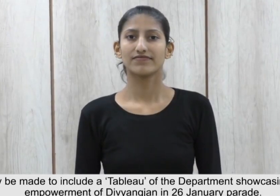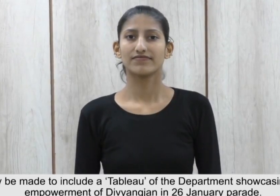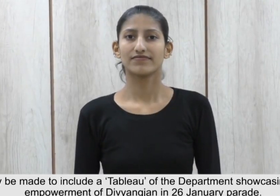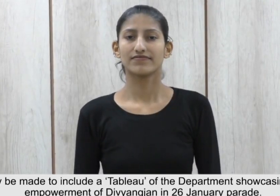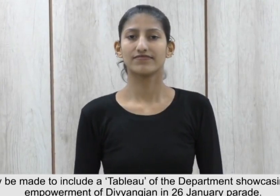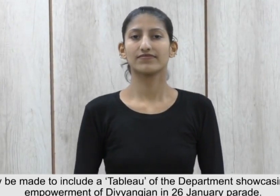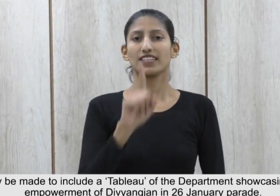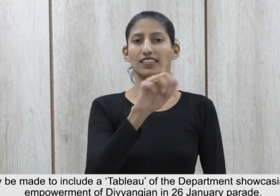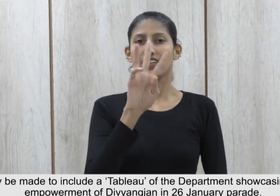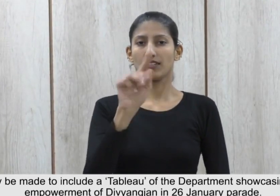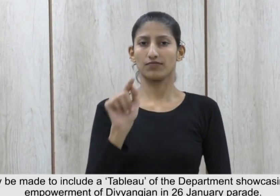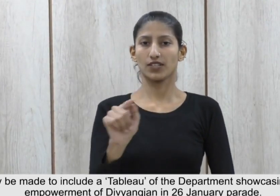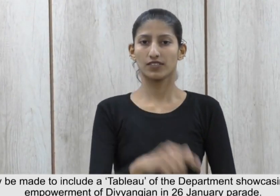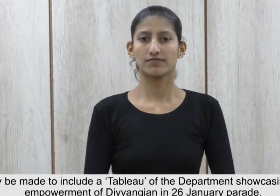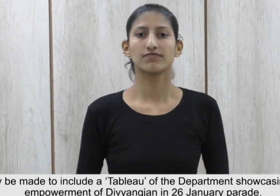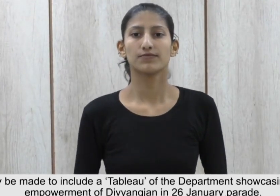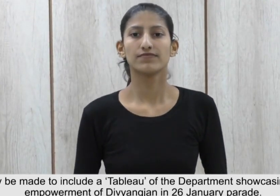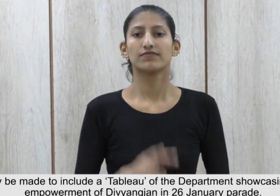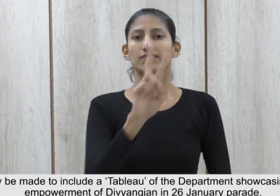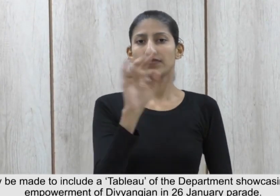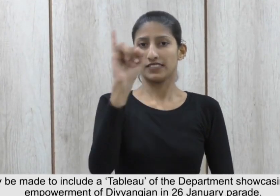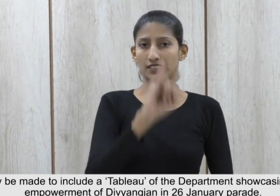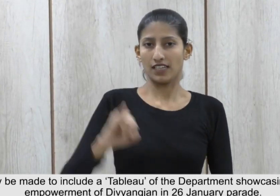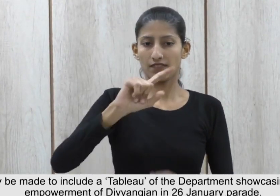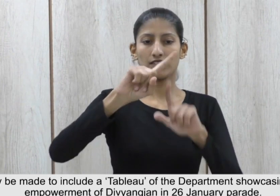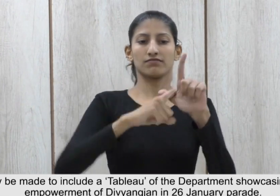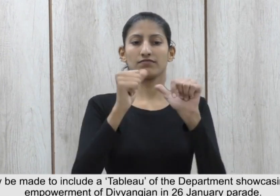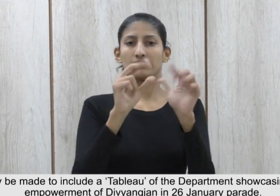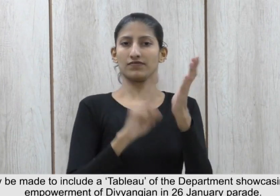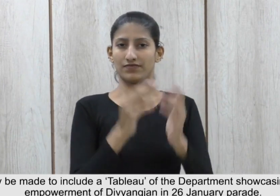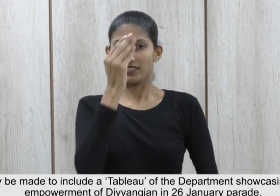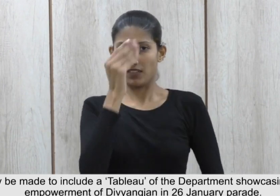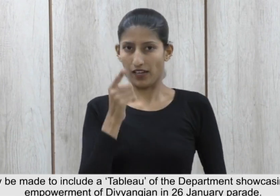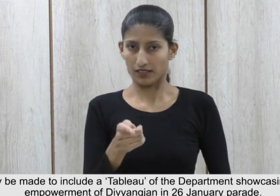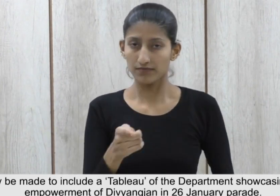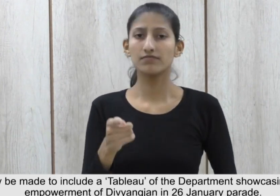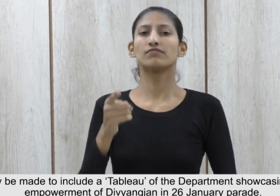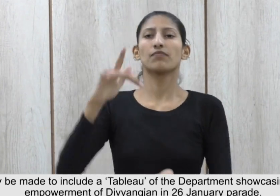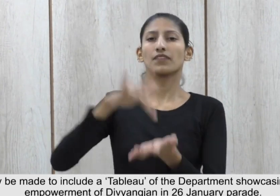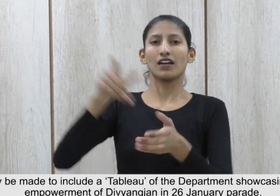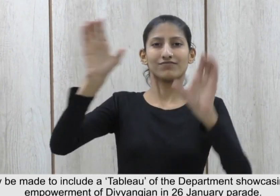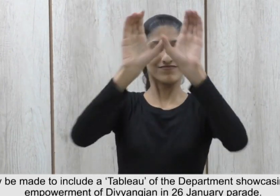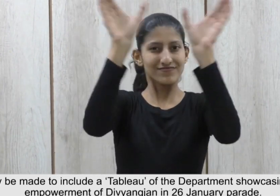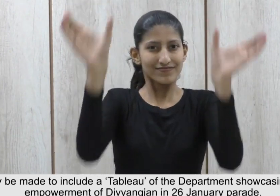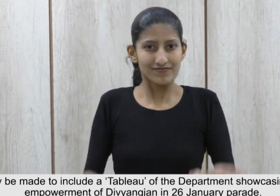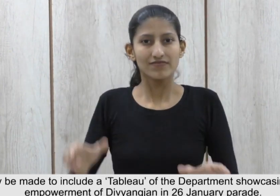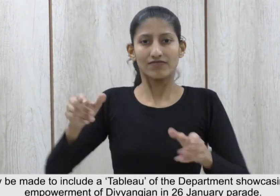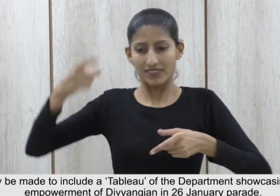16.1. Efforts may be made to include a tableau of the department